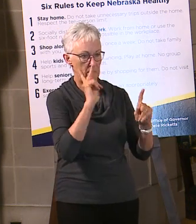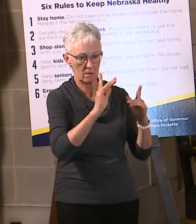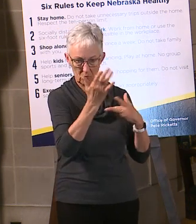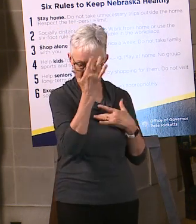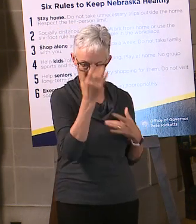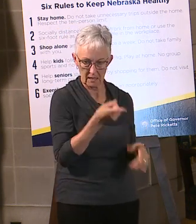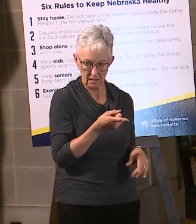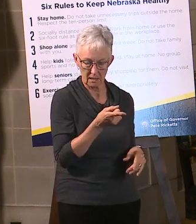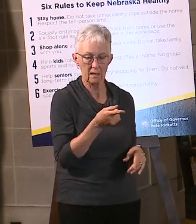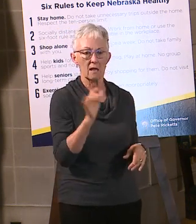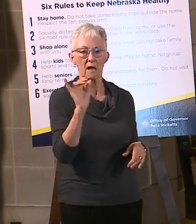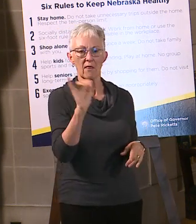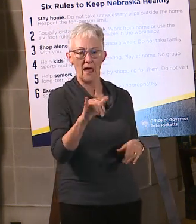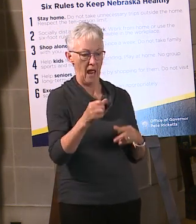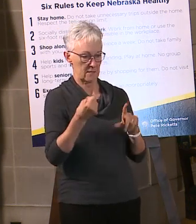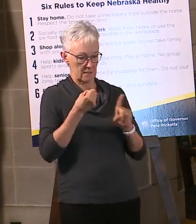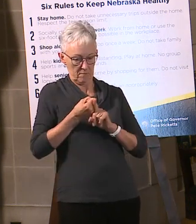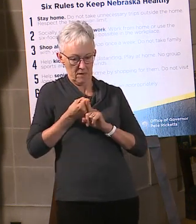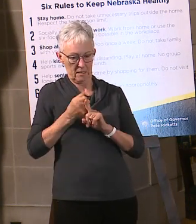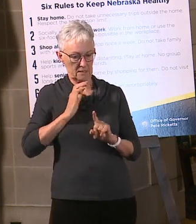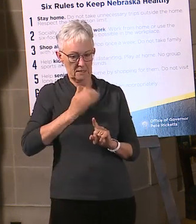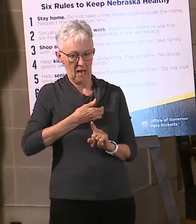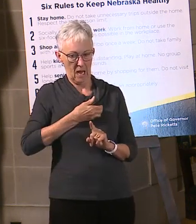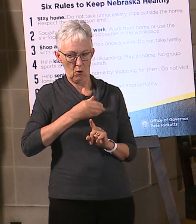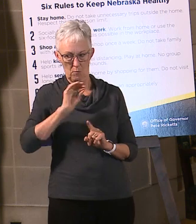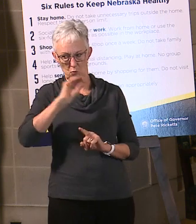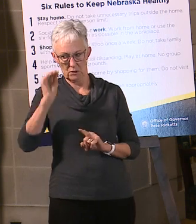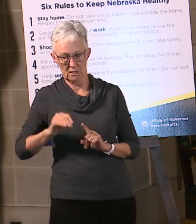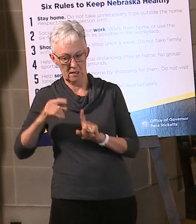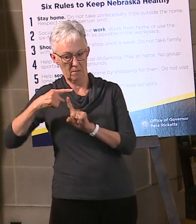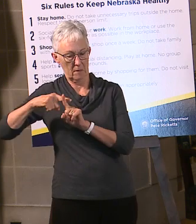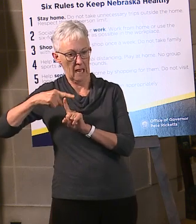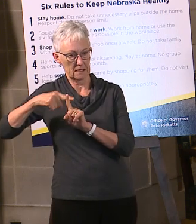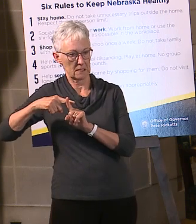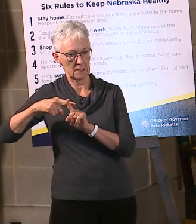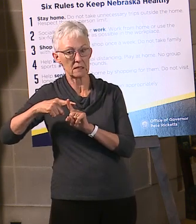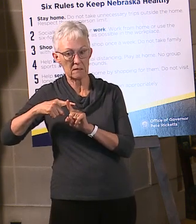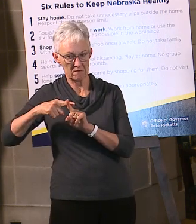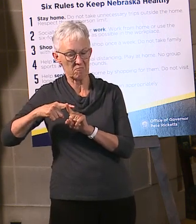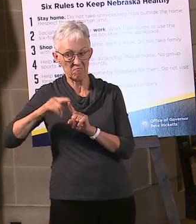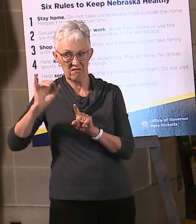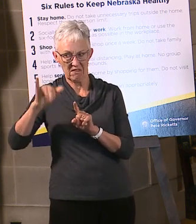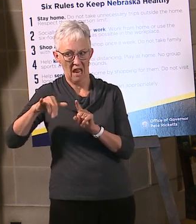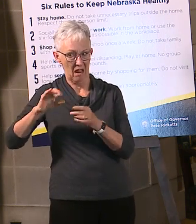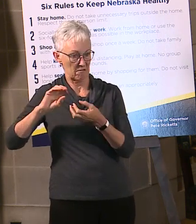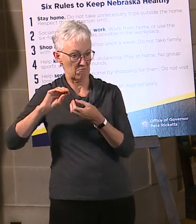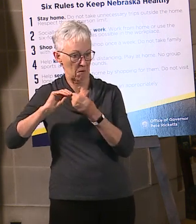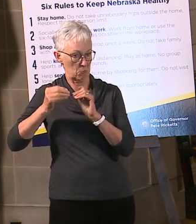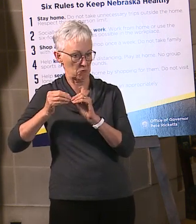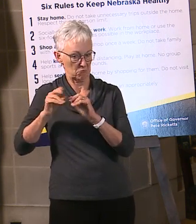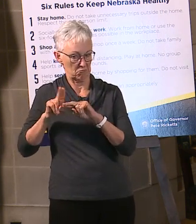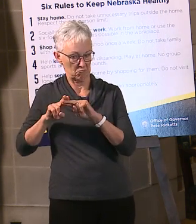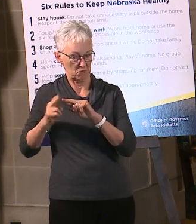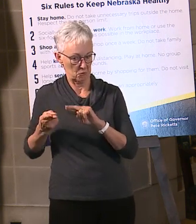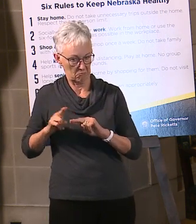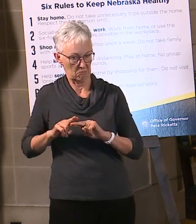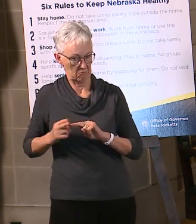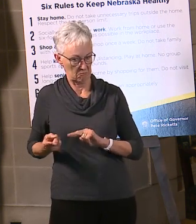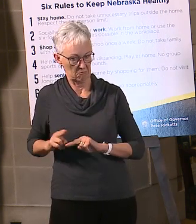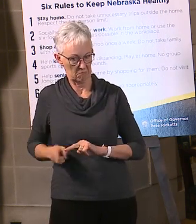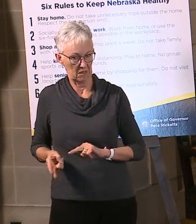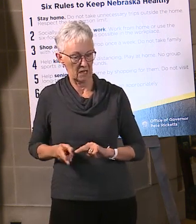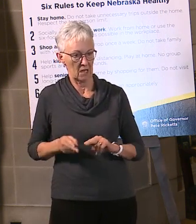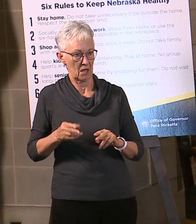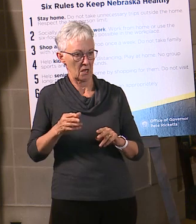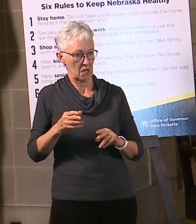reducing infection rates. And actually, if you look at our percent positive rates, those have been dropping throughout most of the state